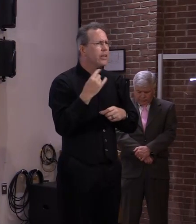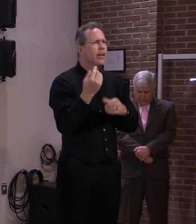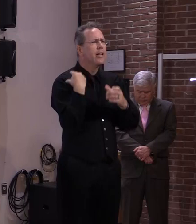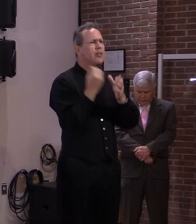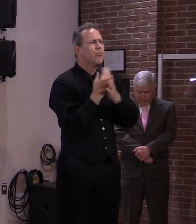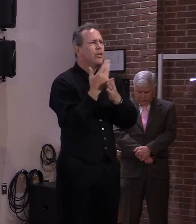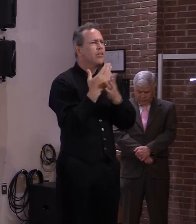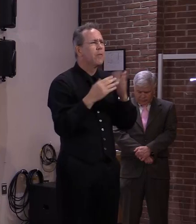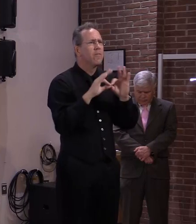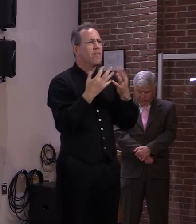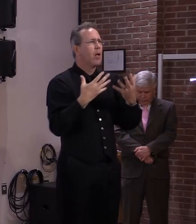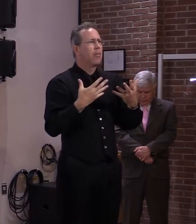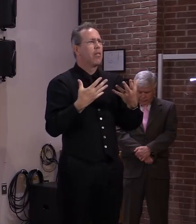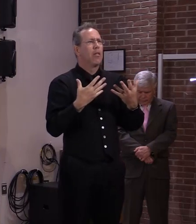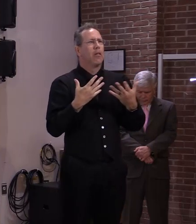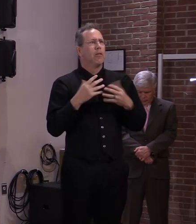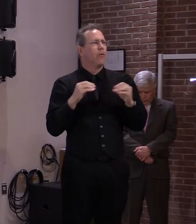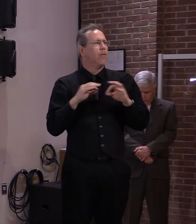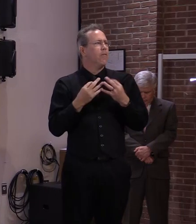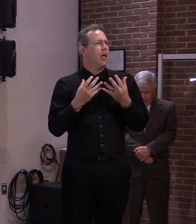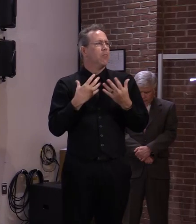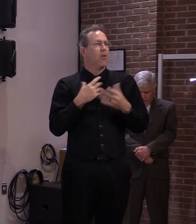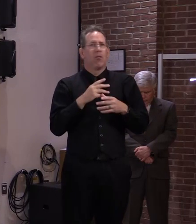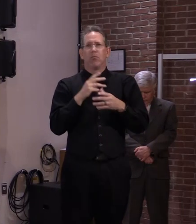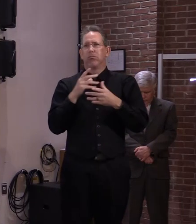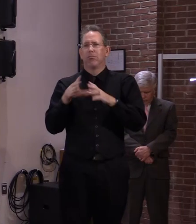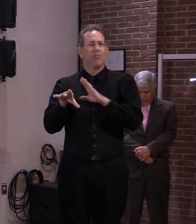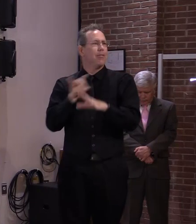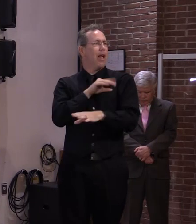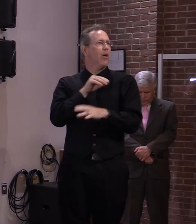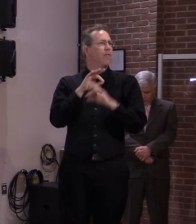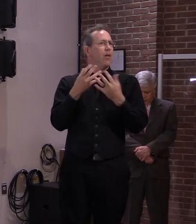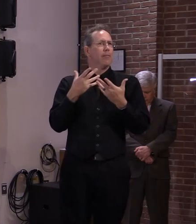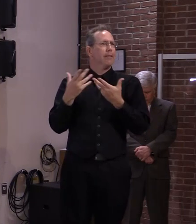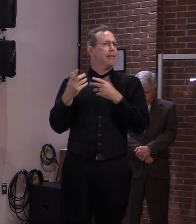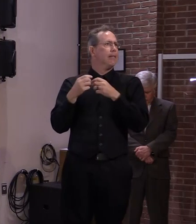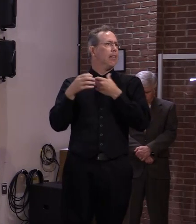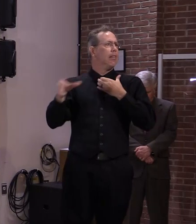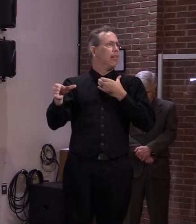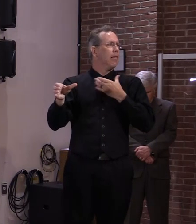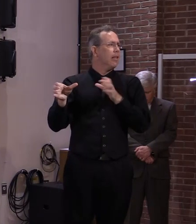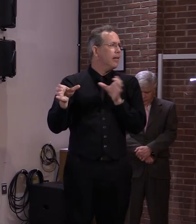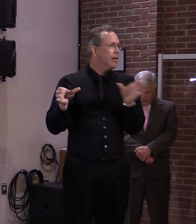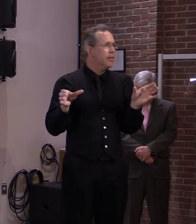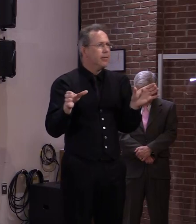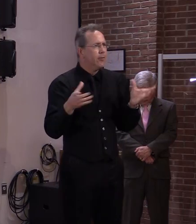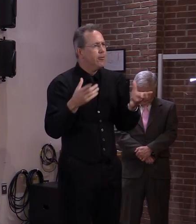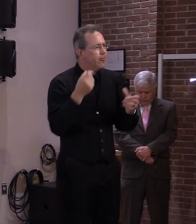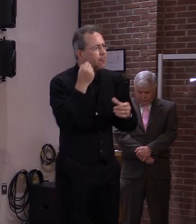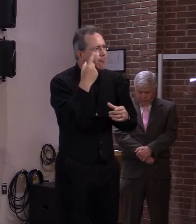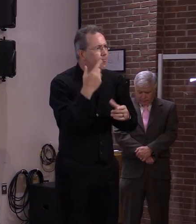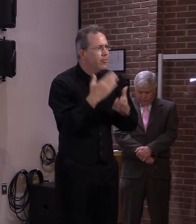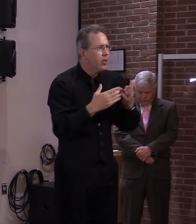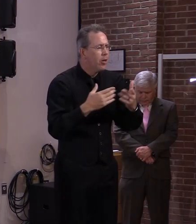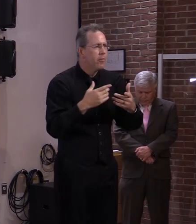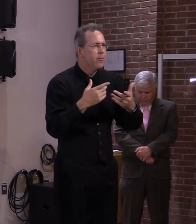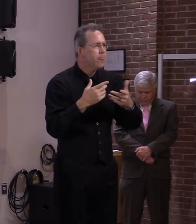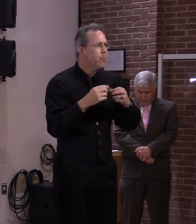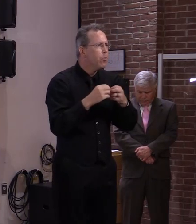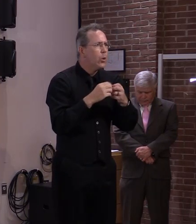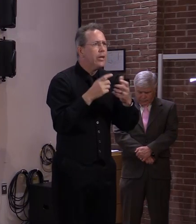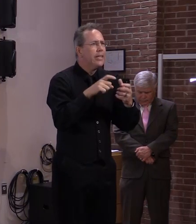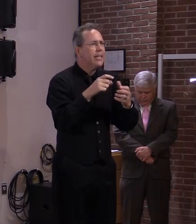might transition into another system of care um depending on their level of need that could be um a treatment